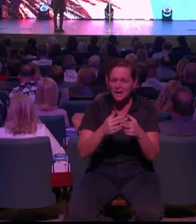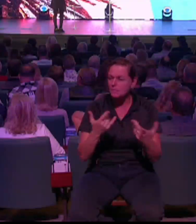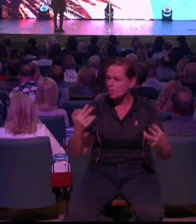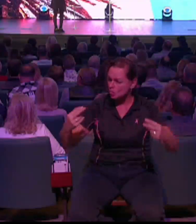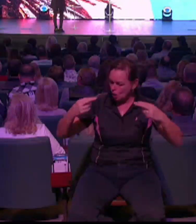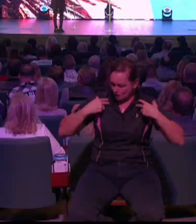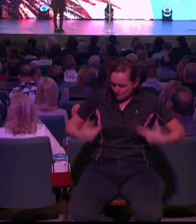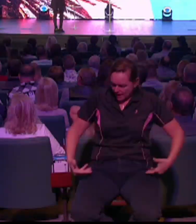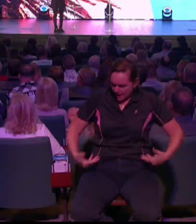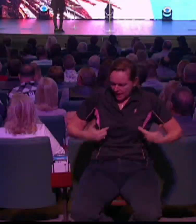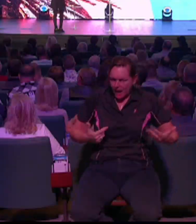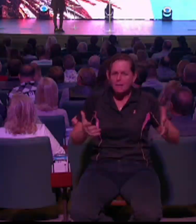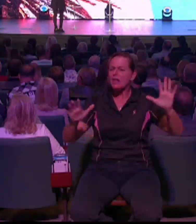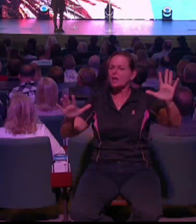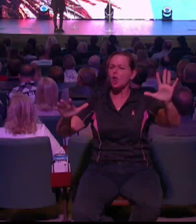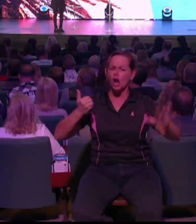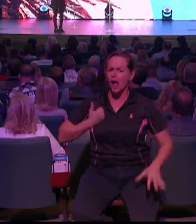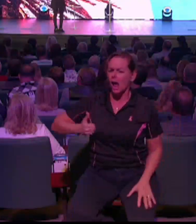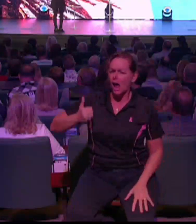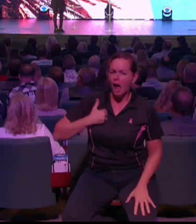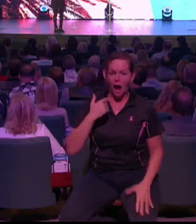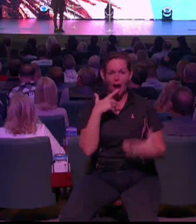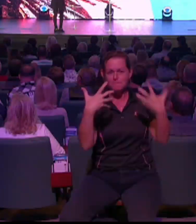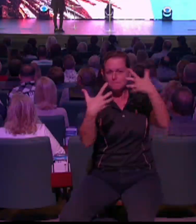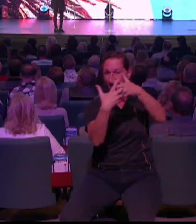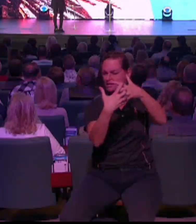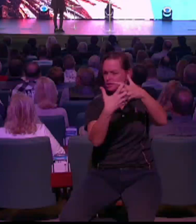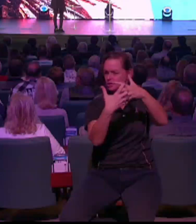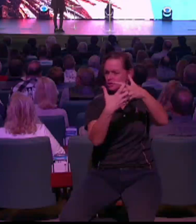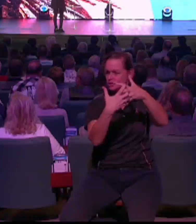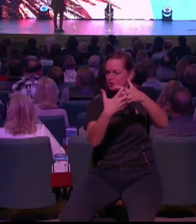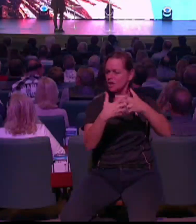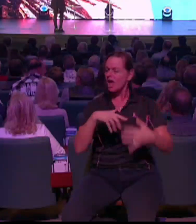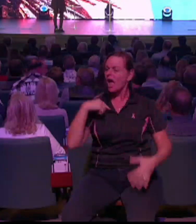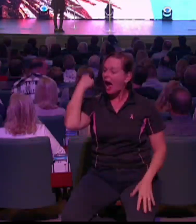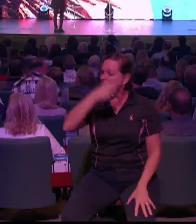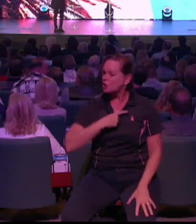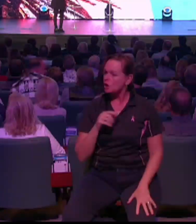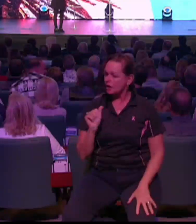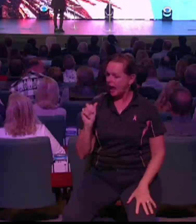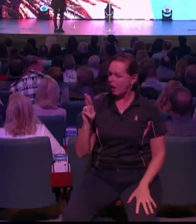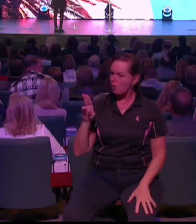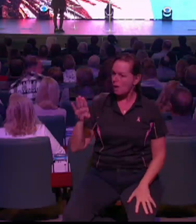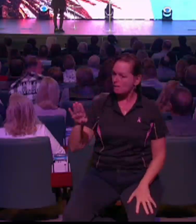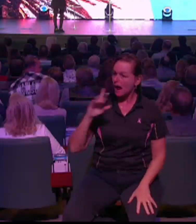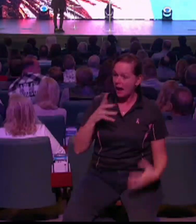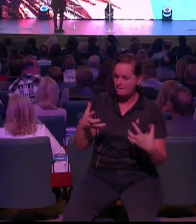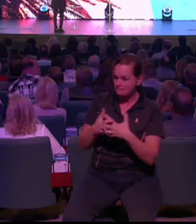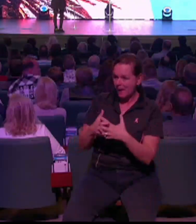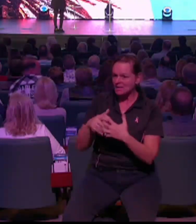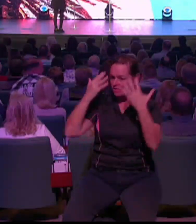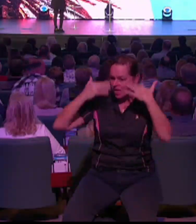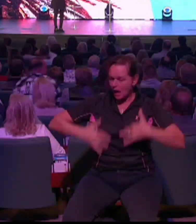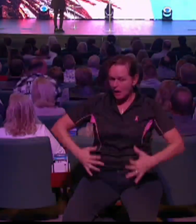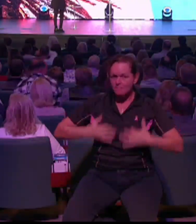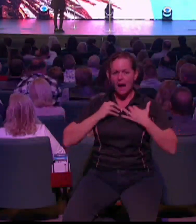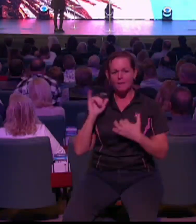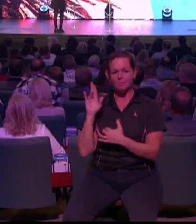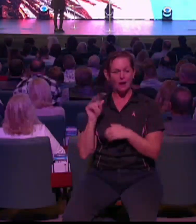Look at me. I look like them. I can completely go to Iraq. Julie cannot go to Iraq. I can go to Iraq.